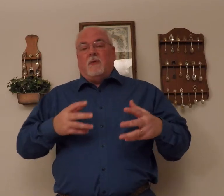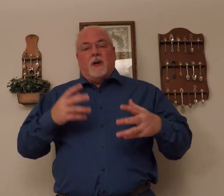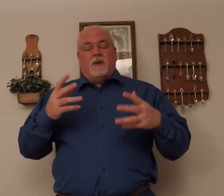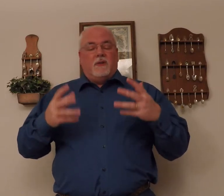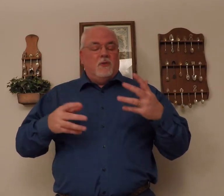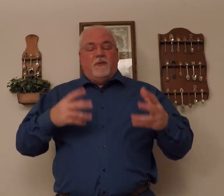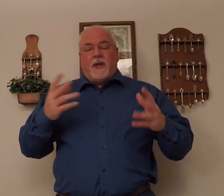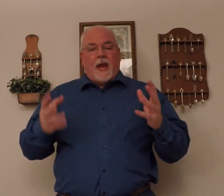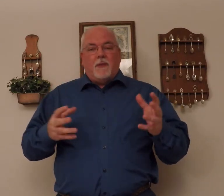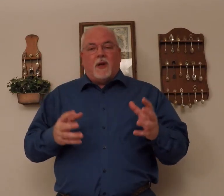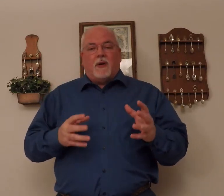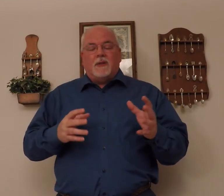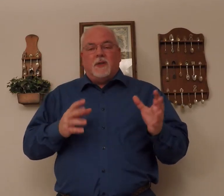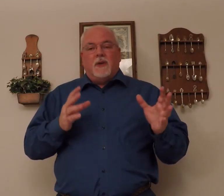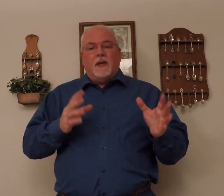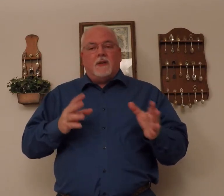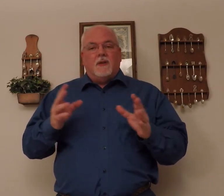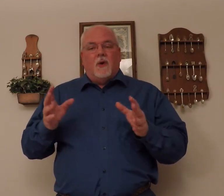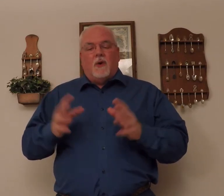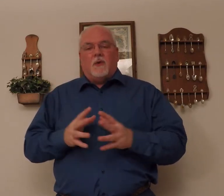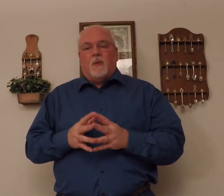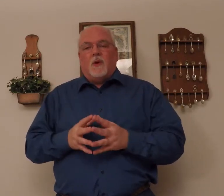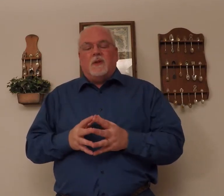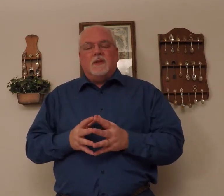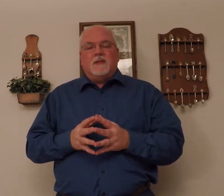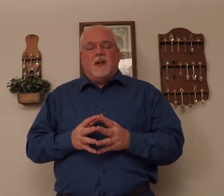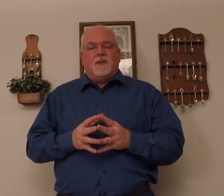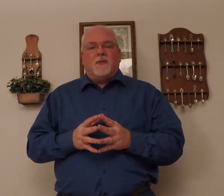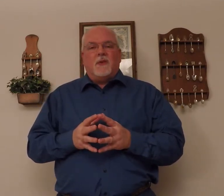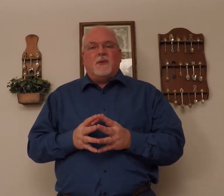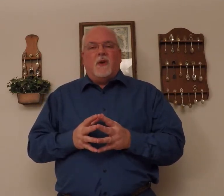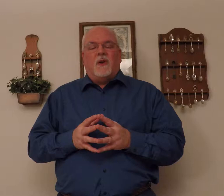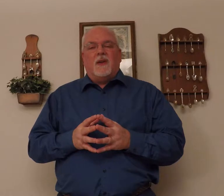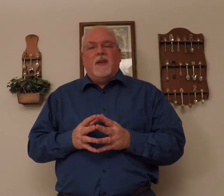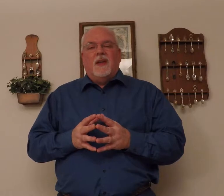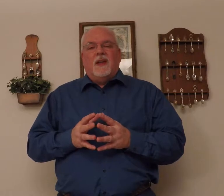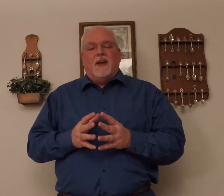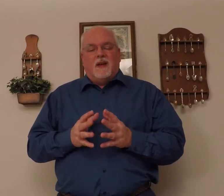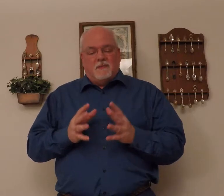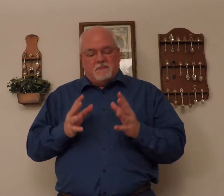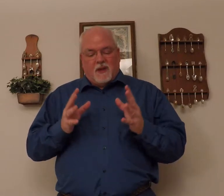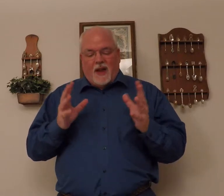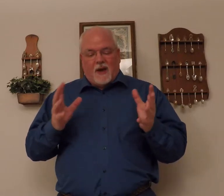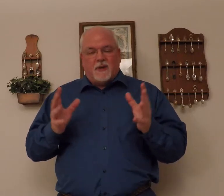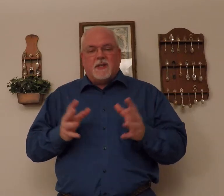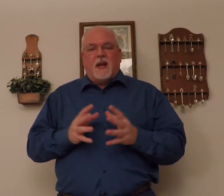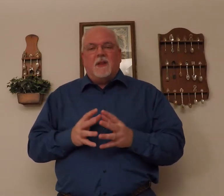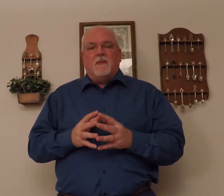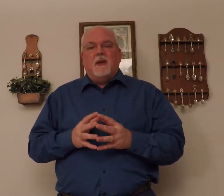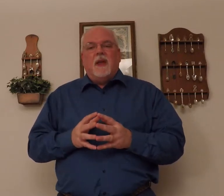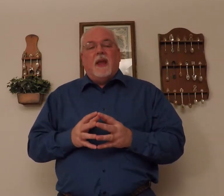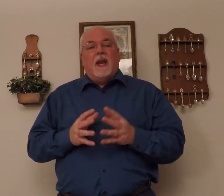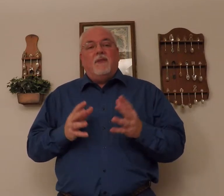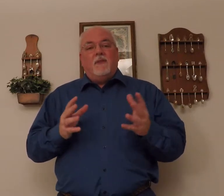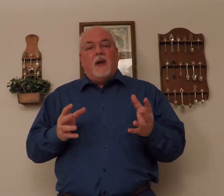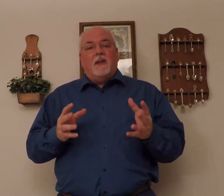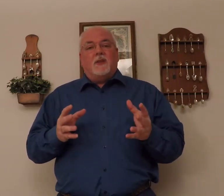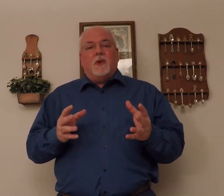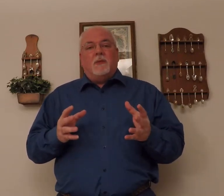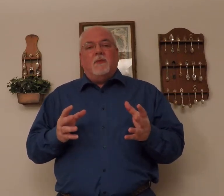and we're going to do the vocabulary so you get to know all the words and such for the song and how to sign them. And if you've done this with me